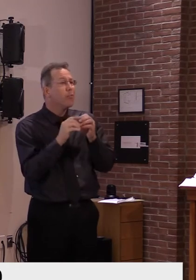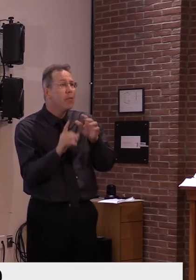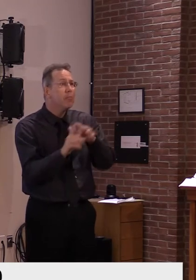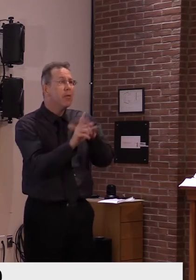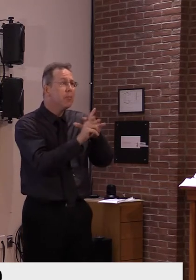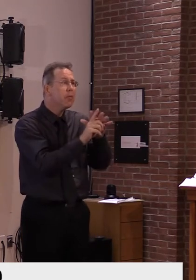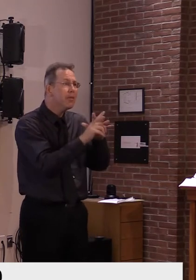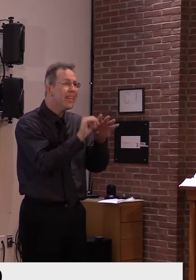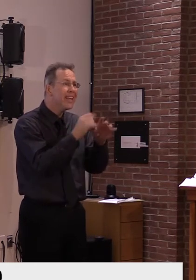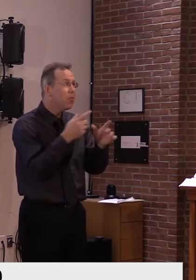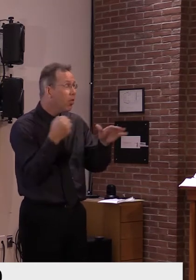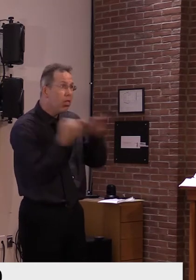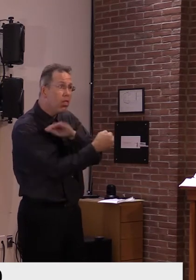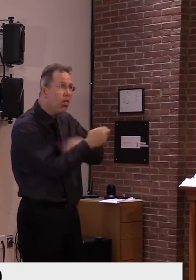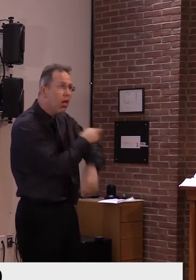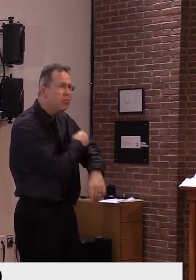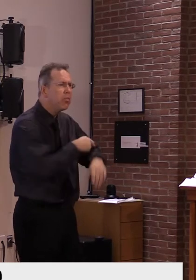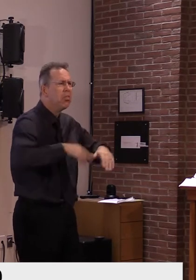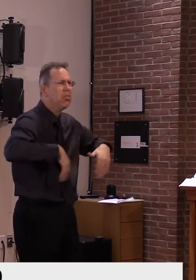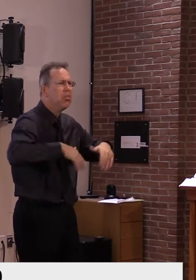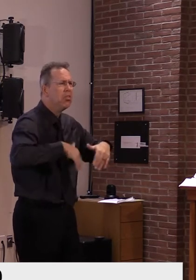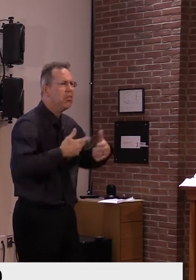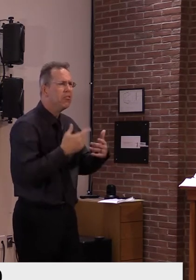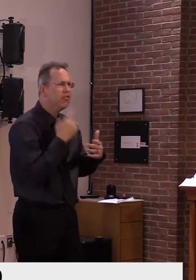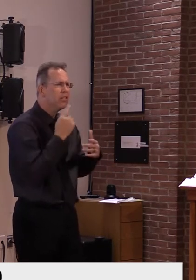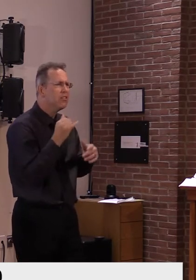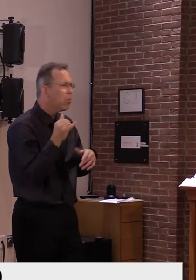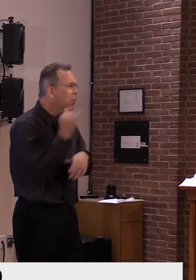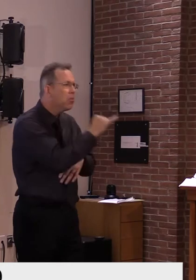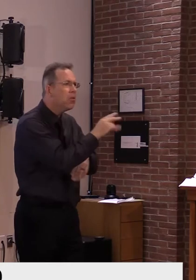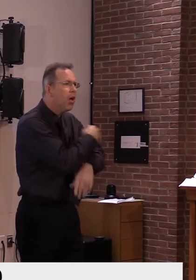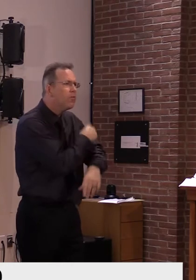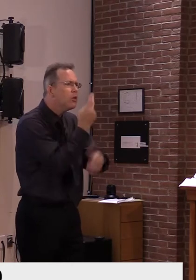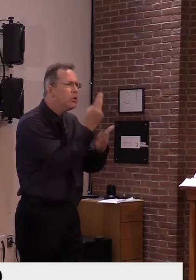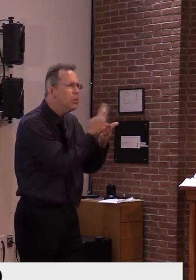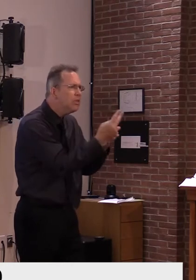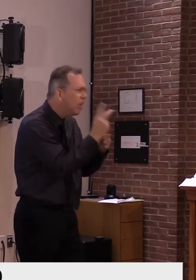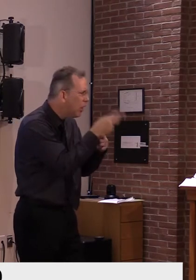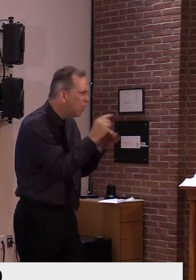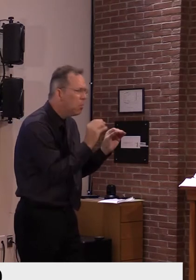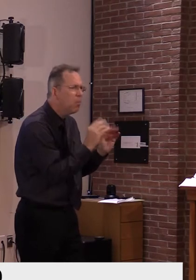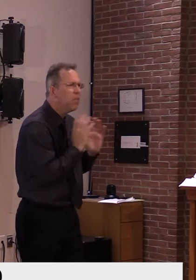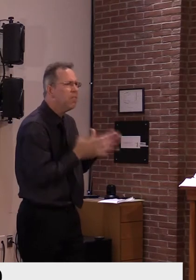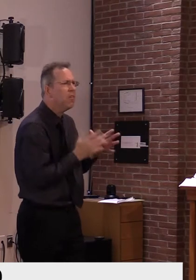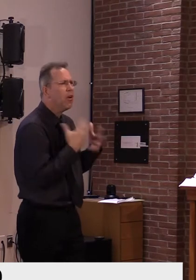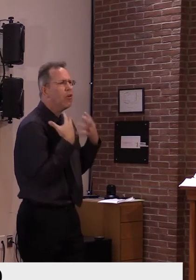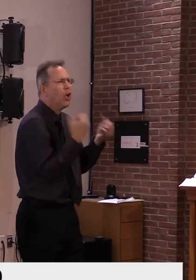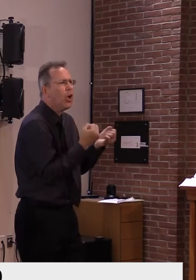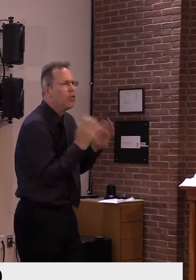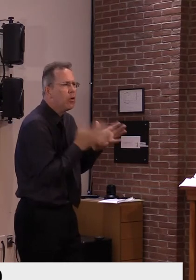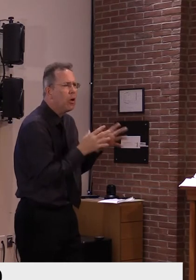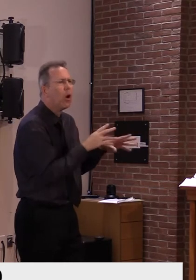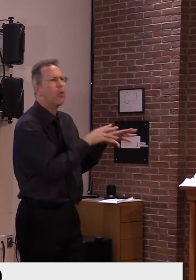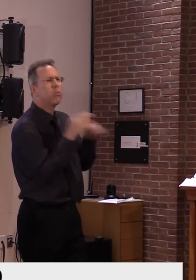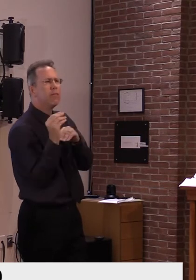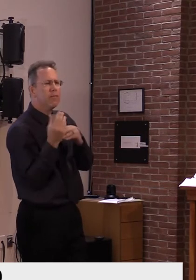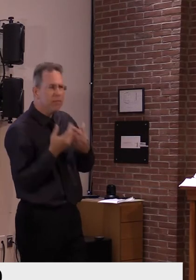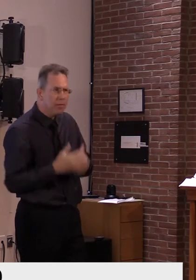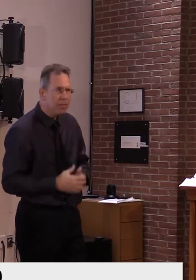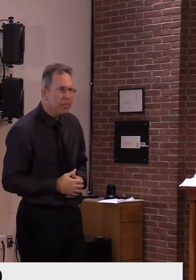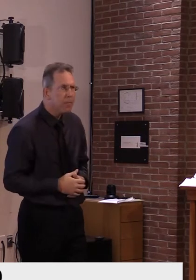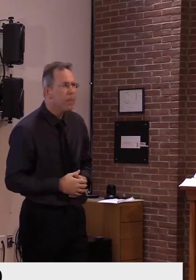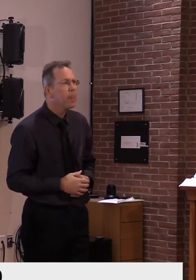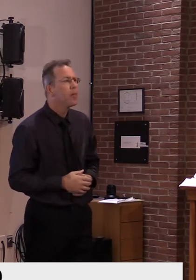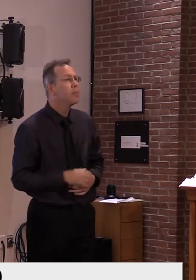low, which is important. Last nationally deaths did start to creep up over the last few weeks. Unfortunately, hopefully